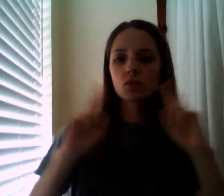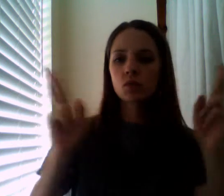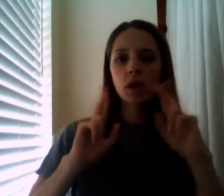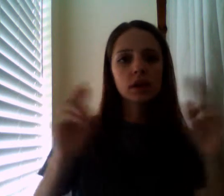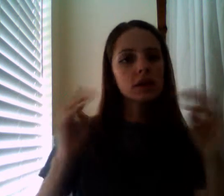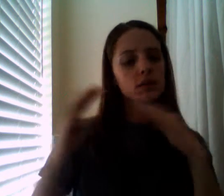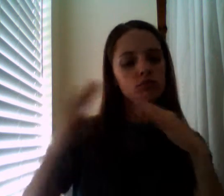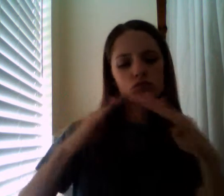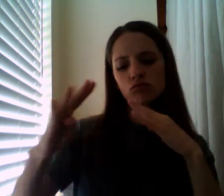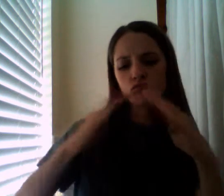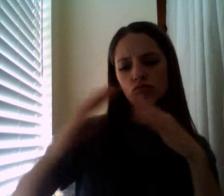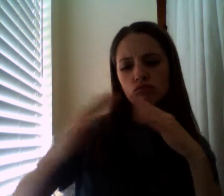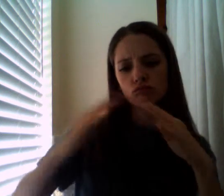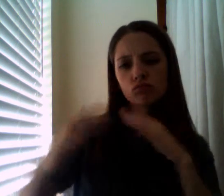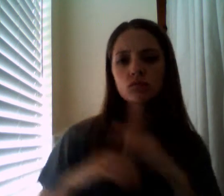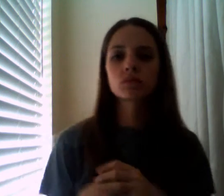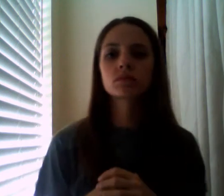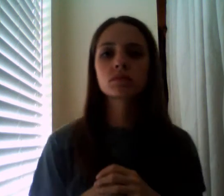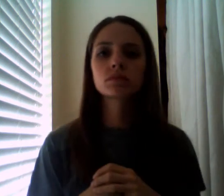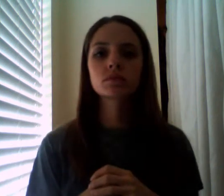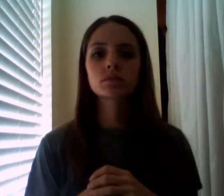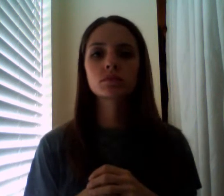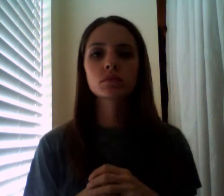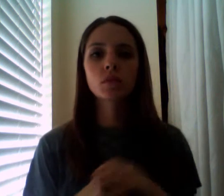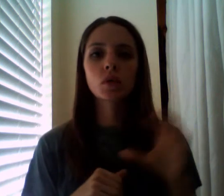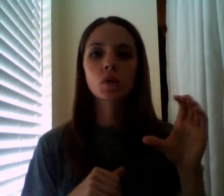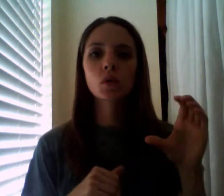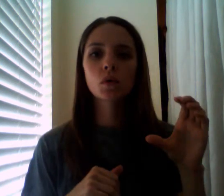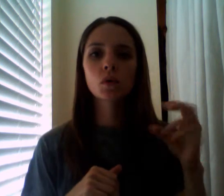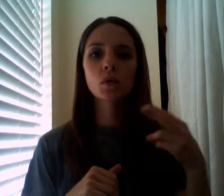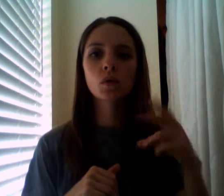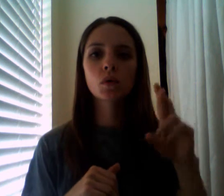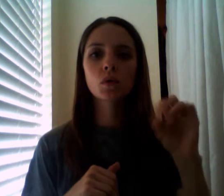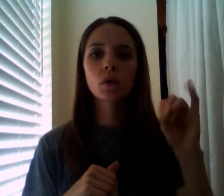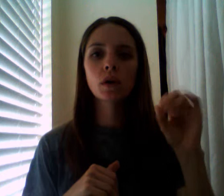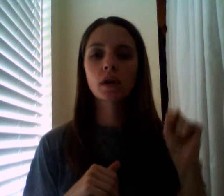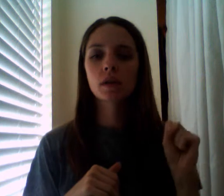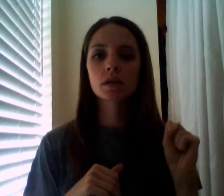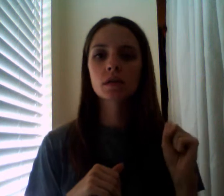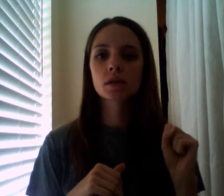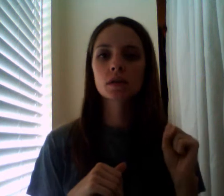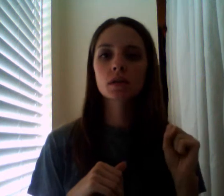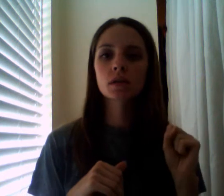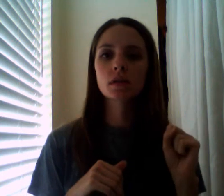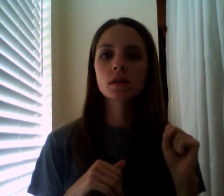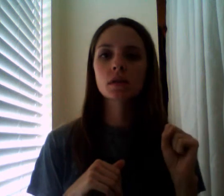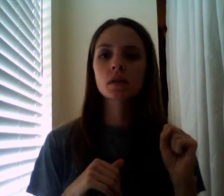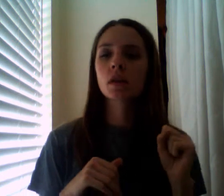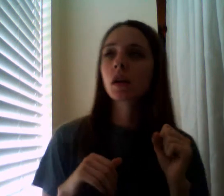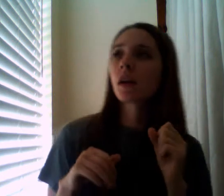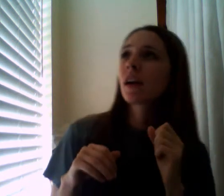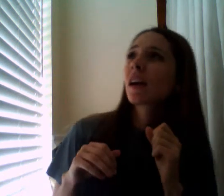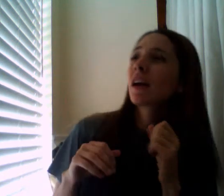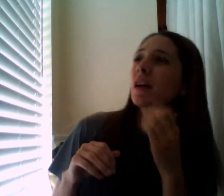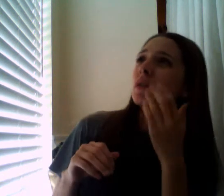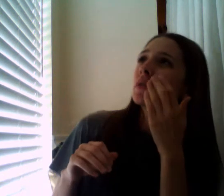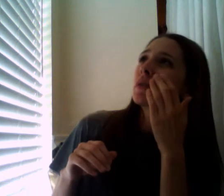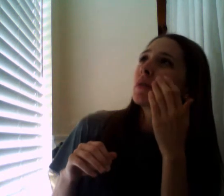Chris being sure that people knew how to fire the